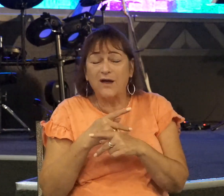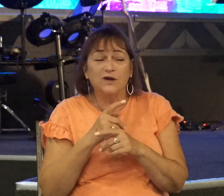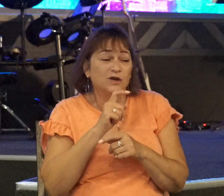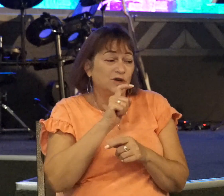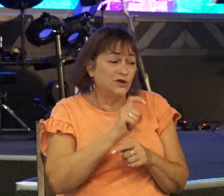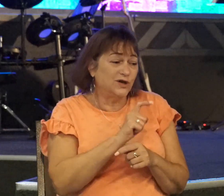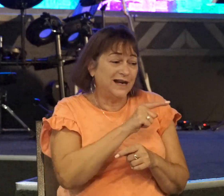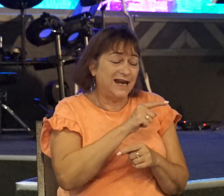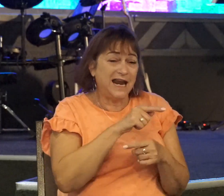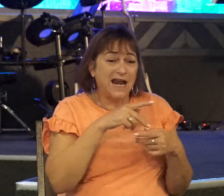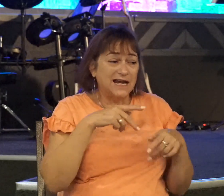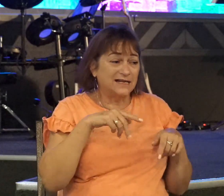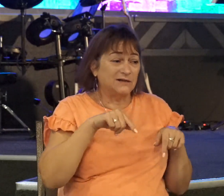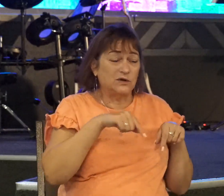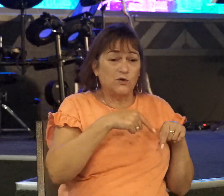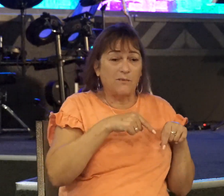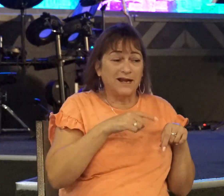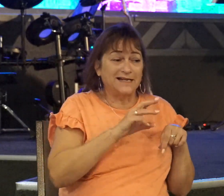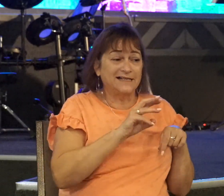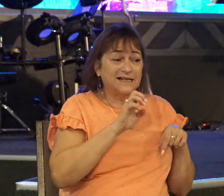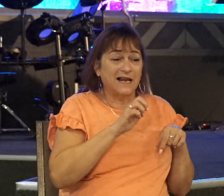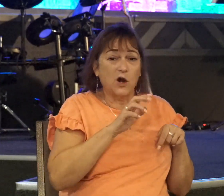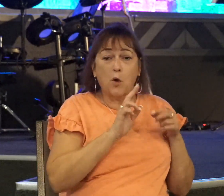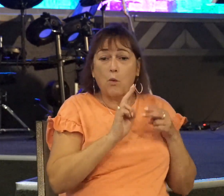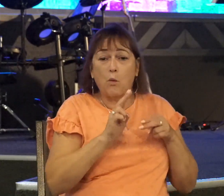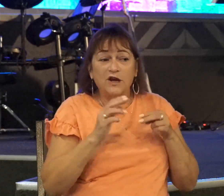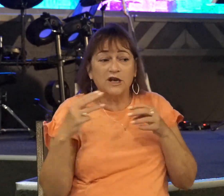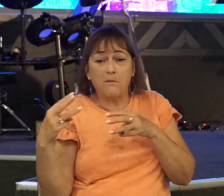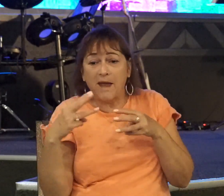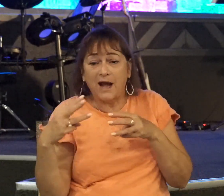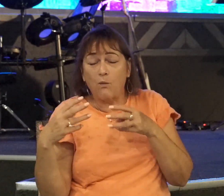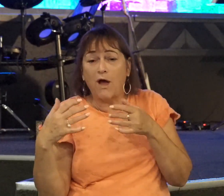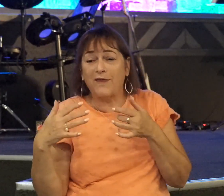trembling 600 rush into battle while the enemy is panicked and scared?